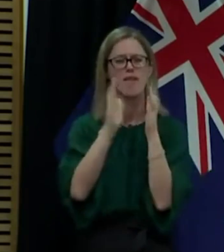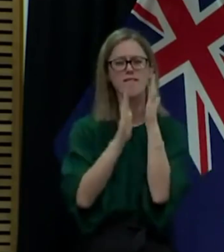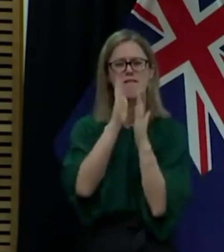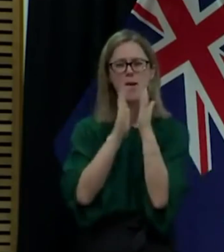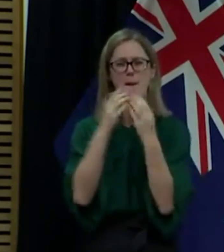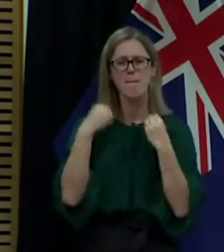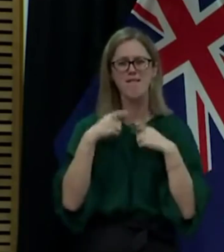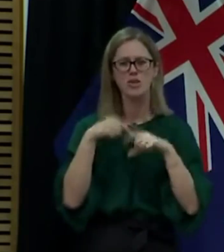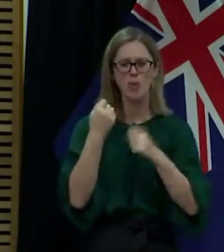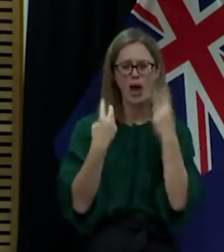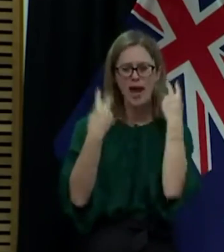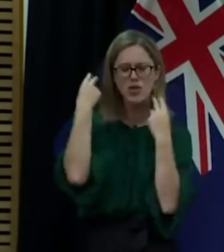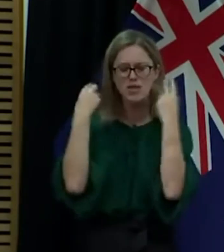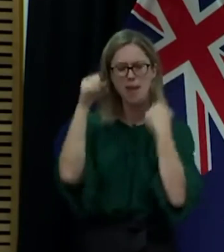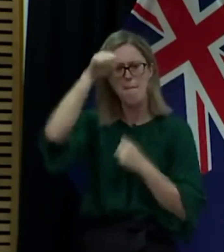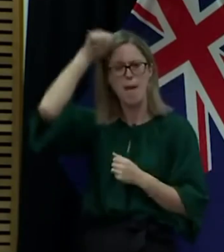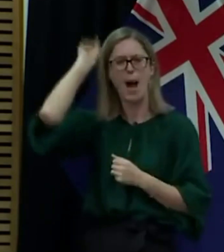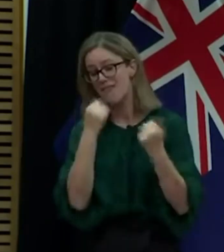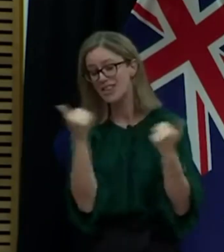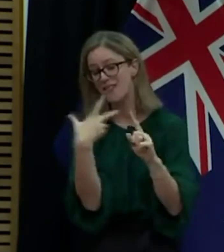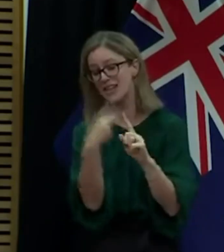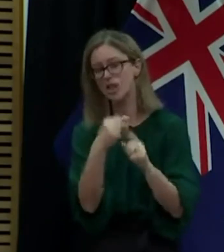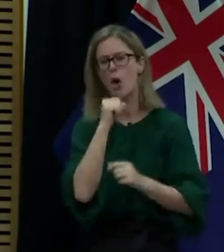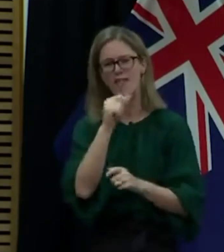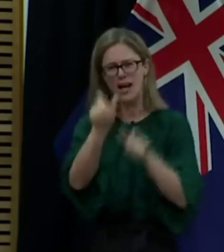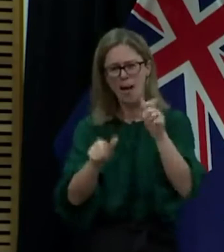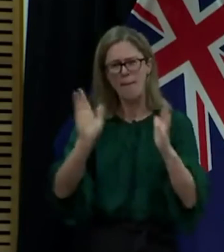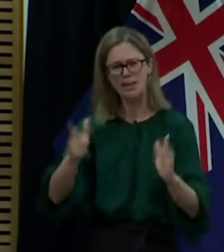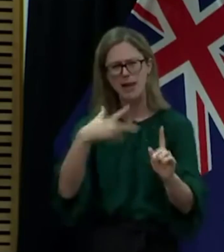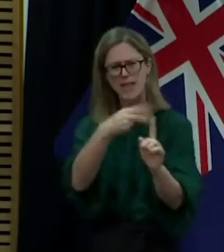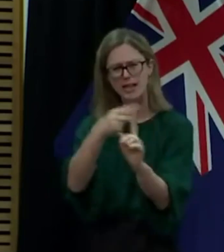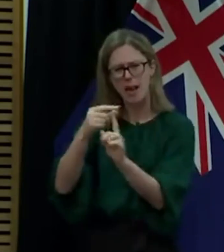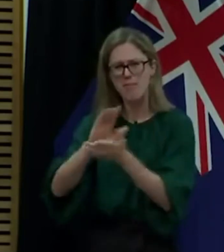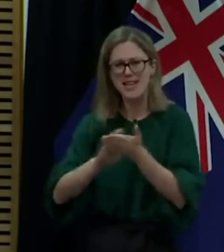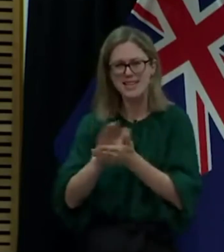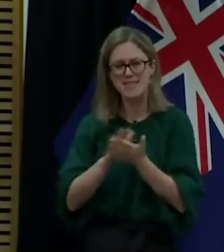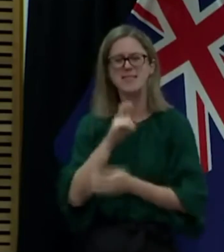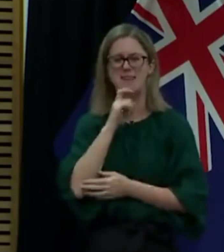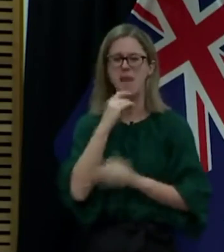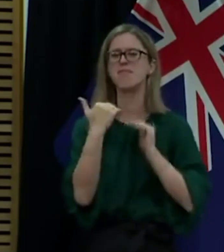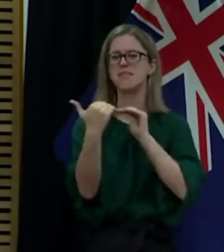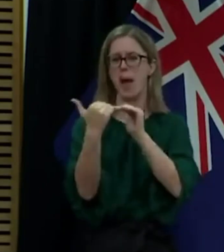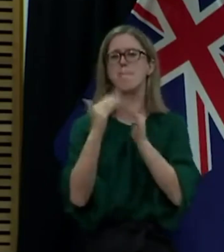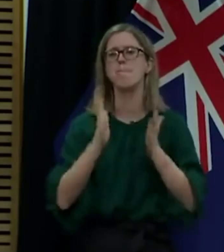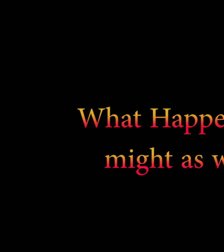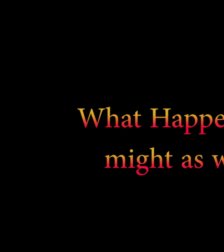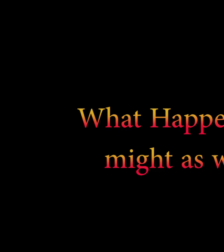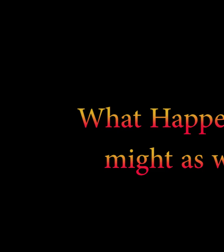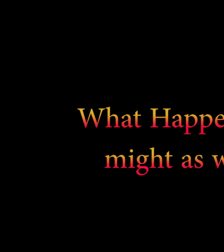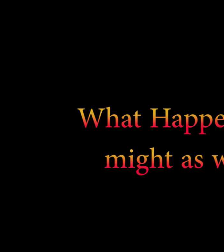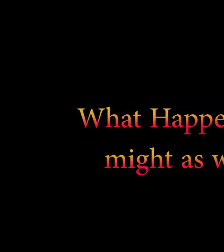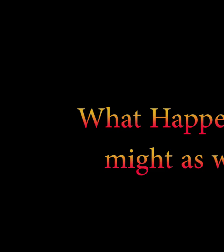proximity businesses such as hairdressers and barbers. That if customers must be vaccinated then so too must the workers.